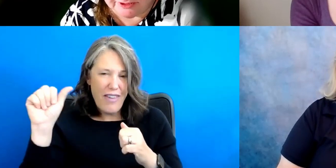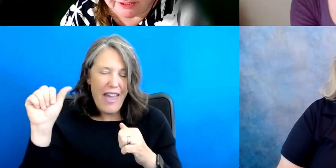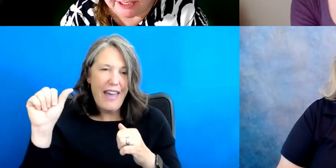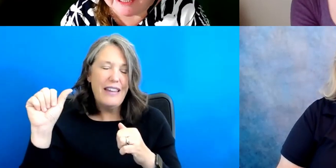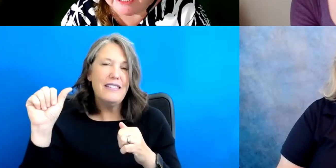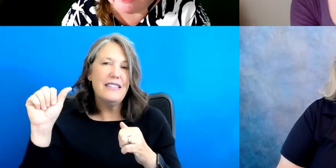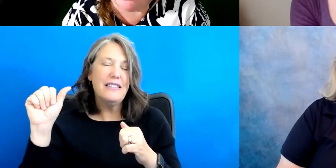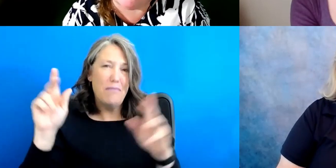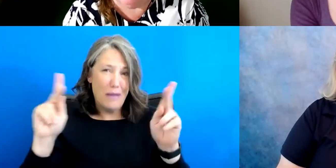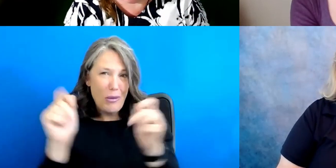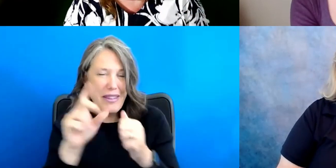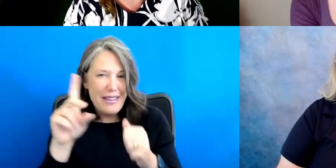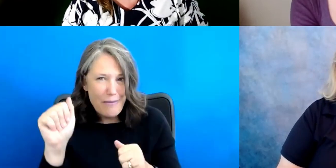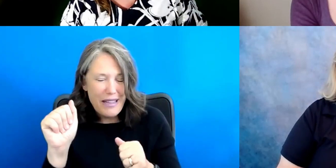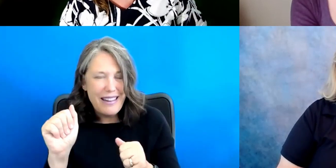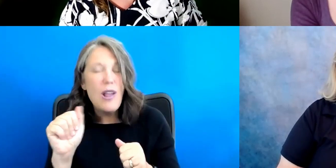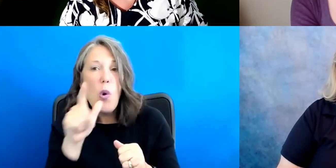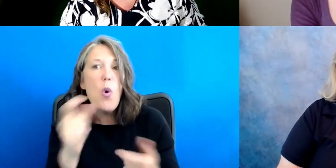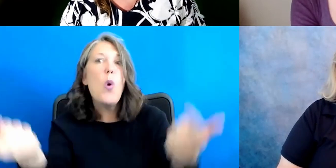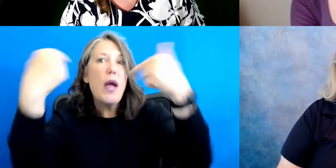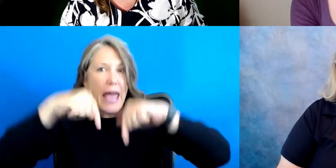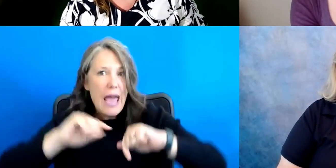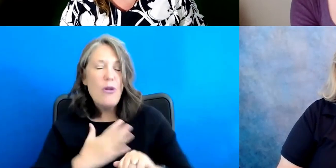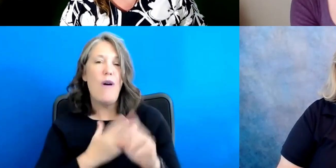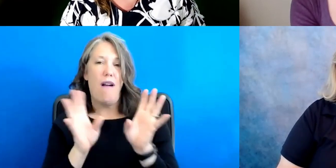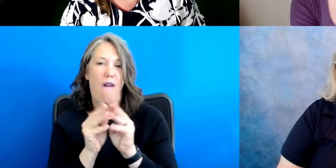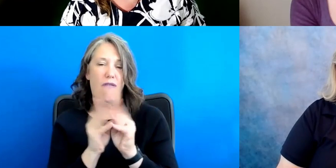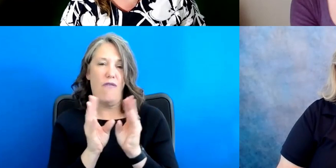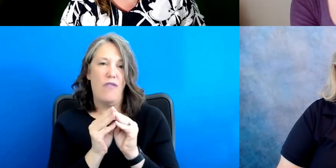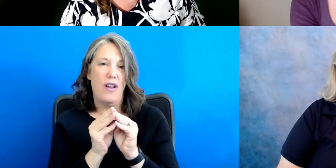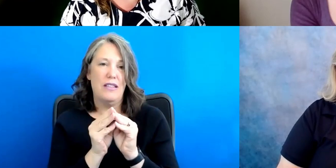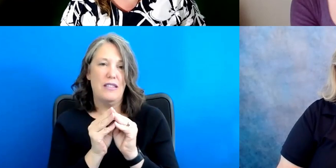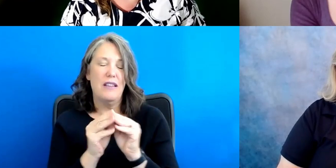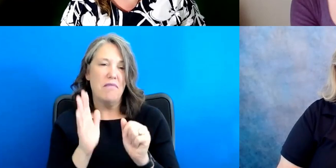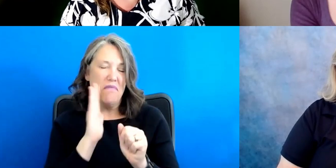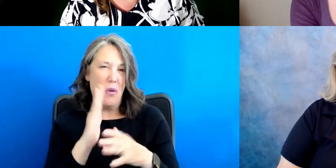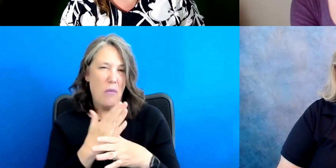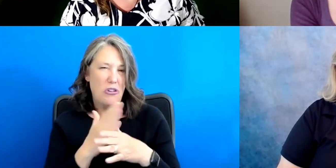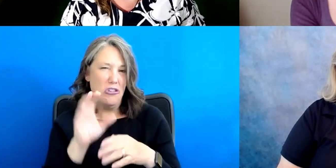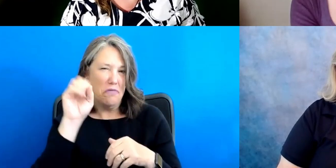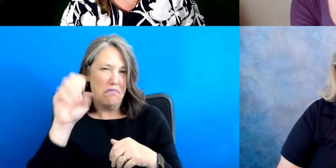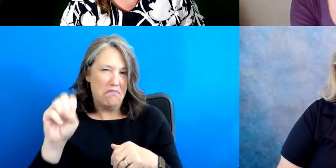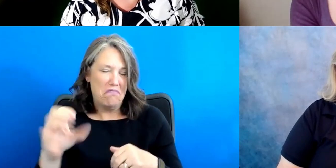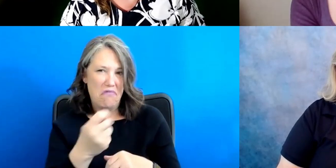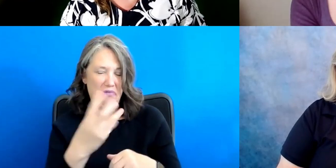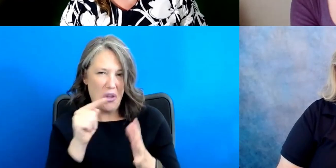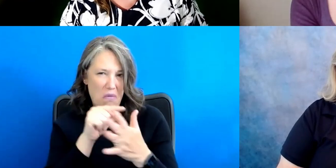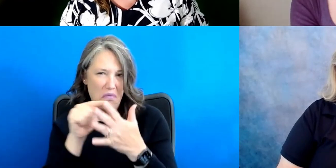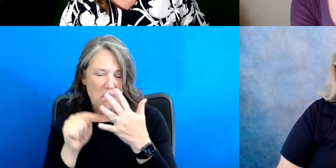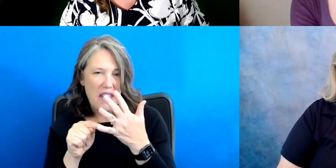disabilities that attended our conference. Um, but let, let me share a few things. So the,